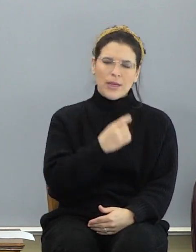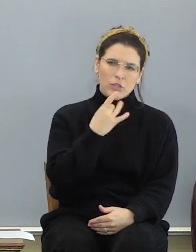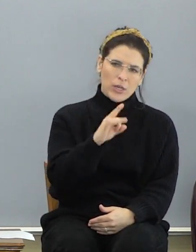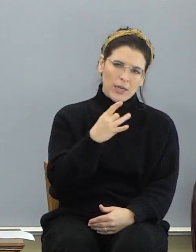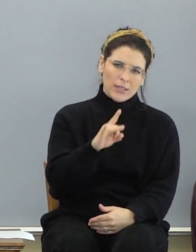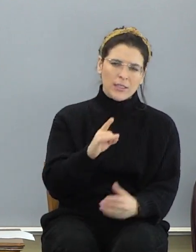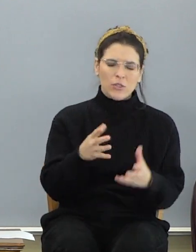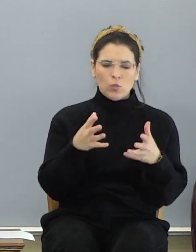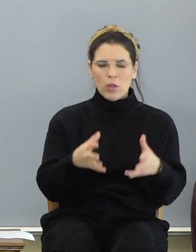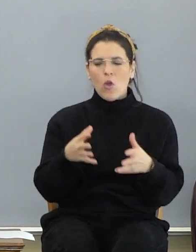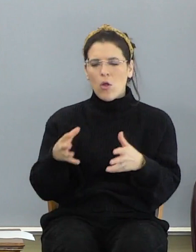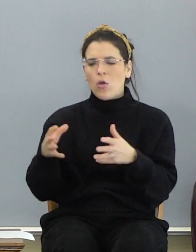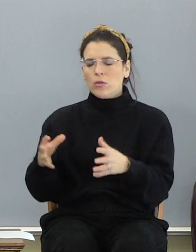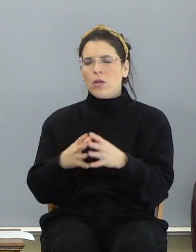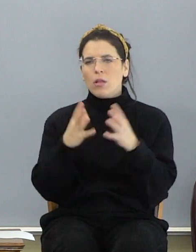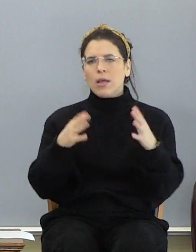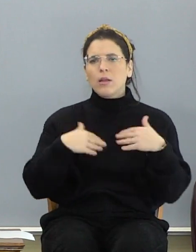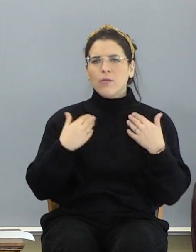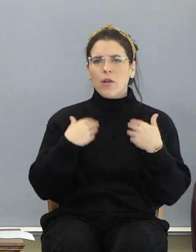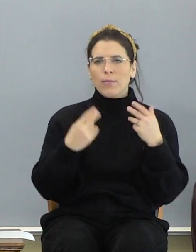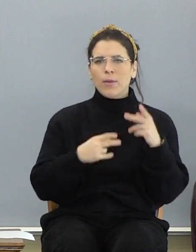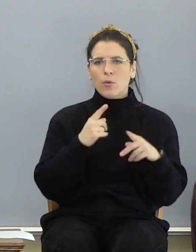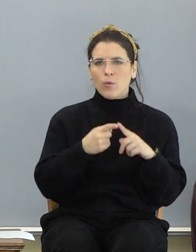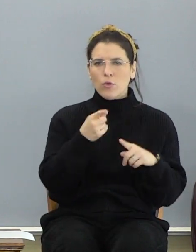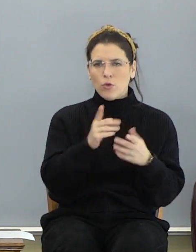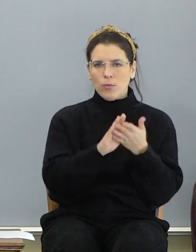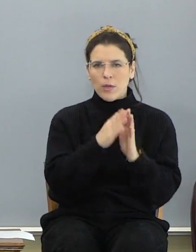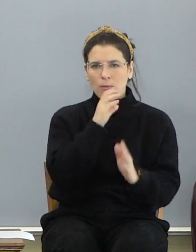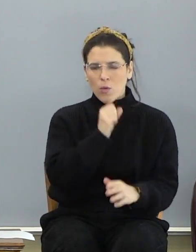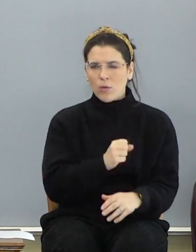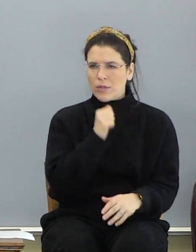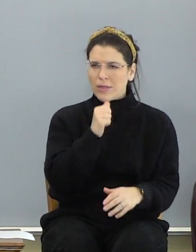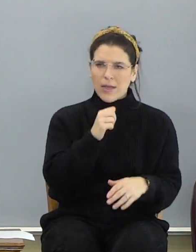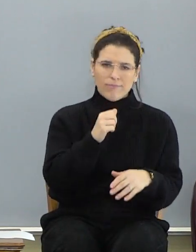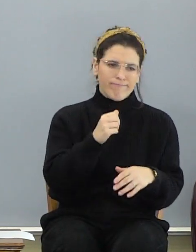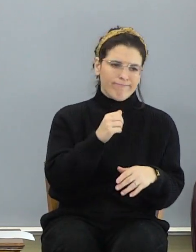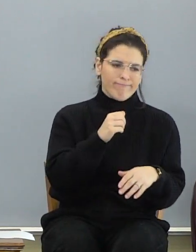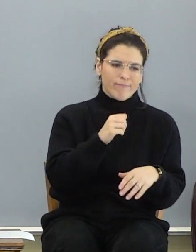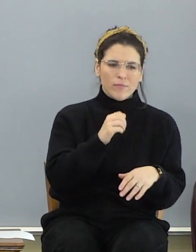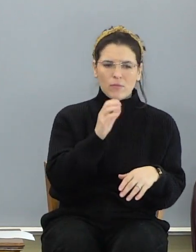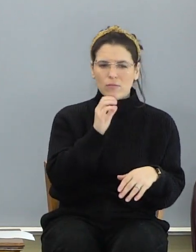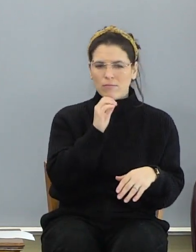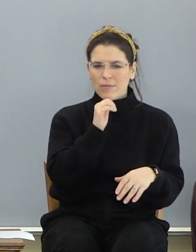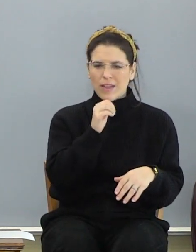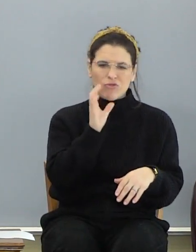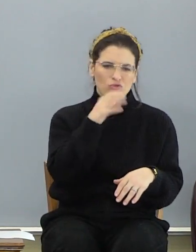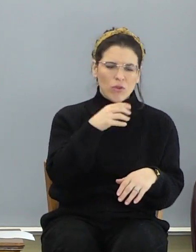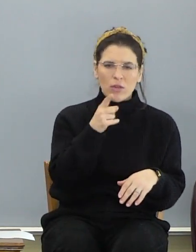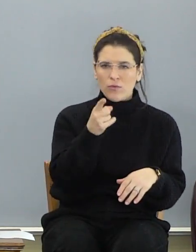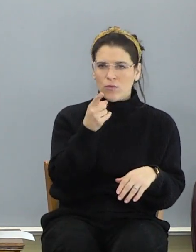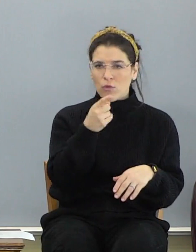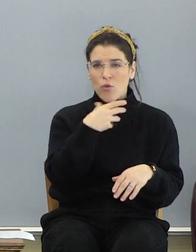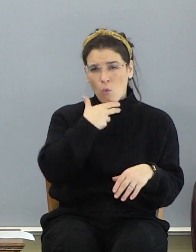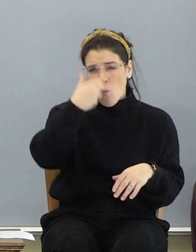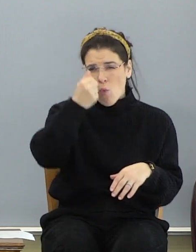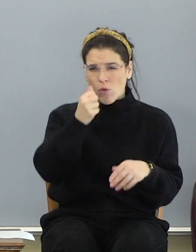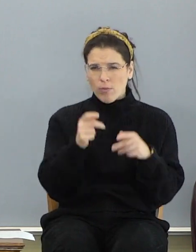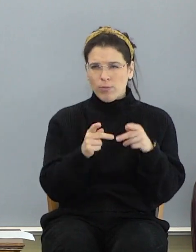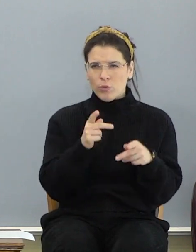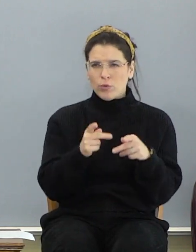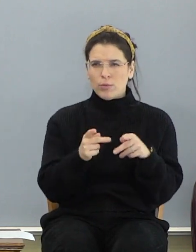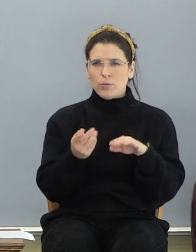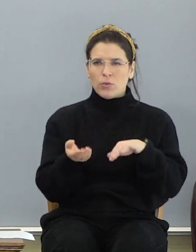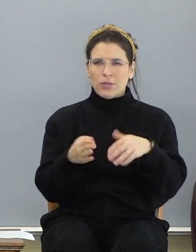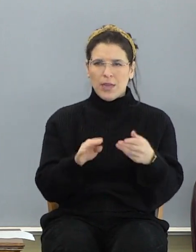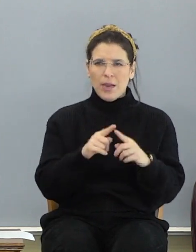And, you when you get old, it's one thing. It's not so unusual for you to die. You know that's coming and so forth. A number of our folks have